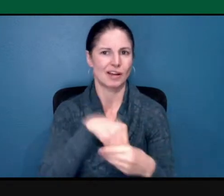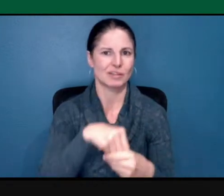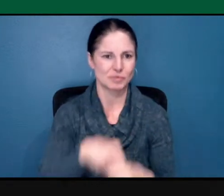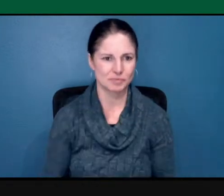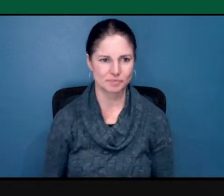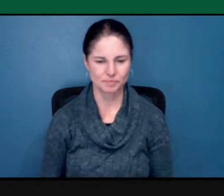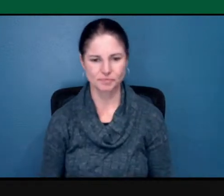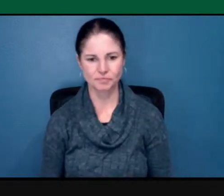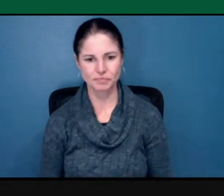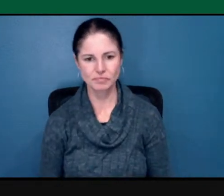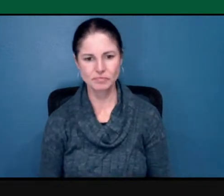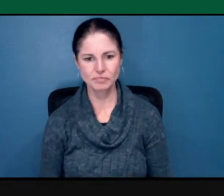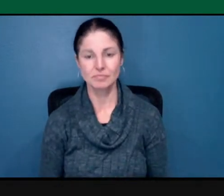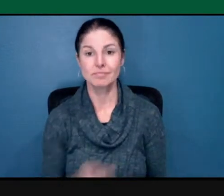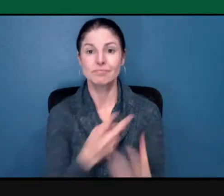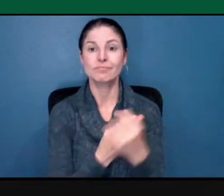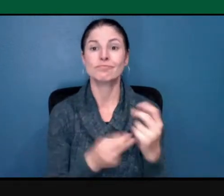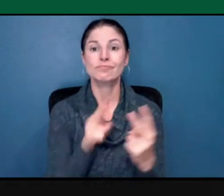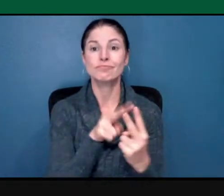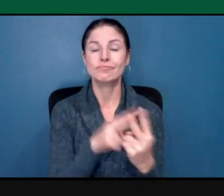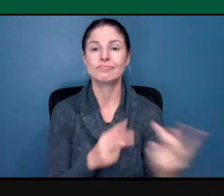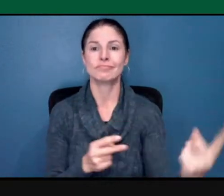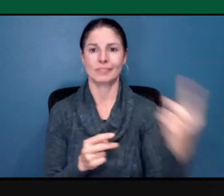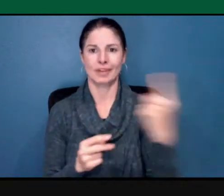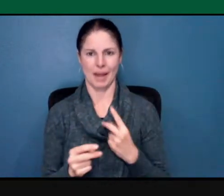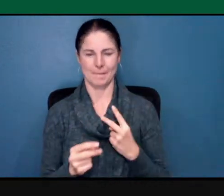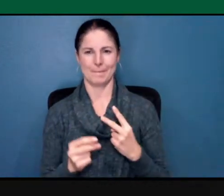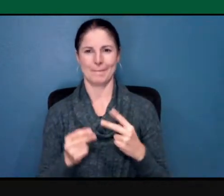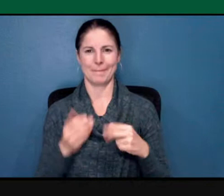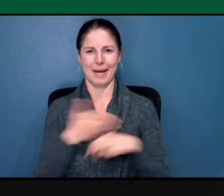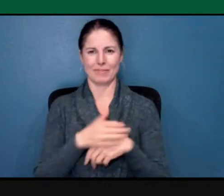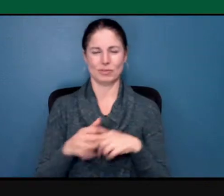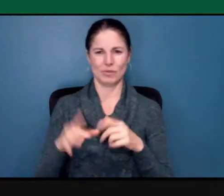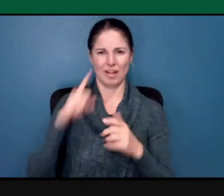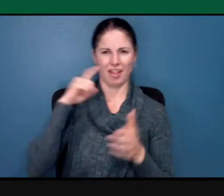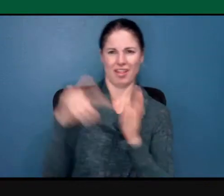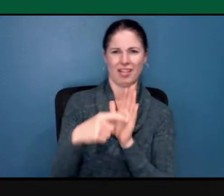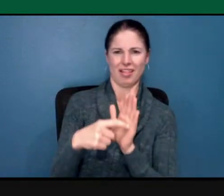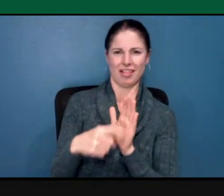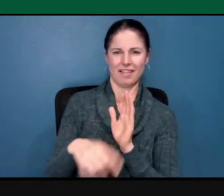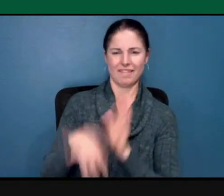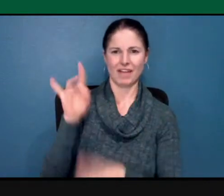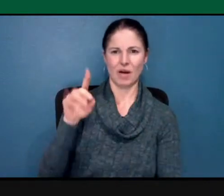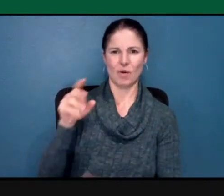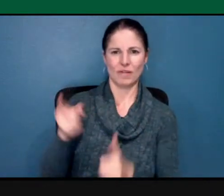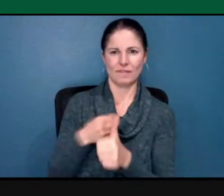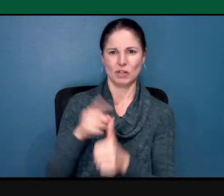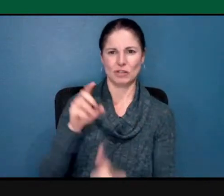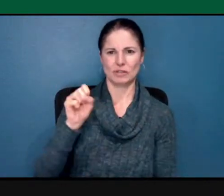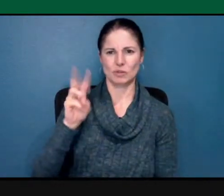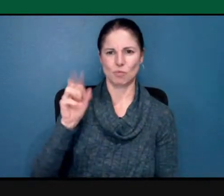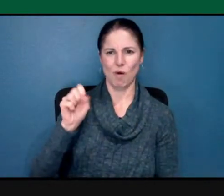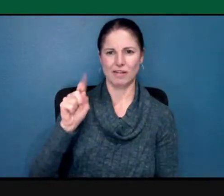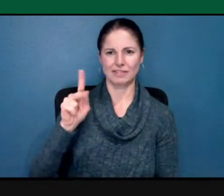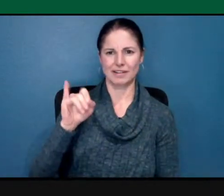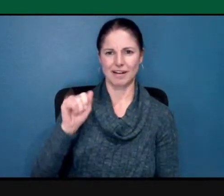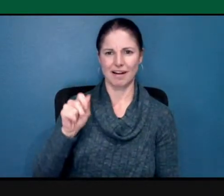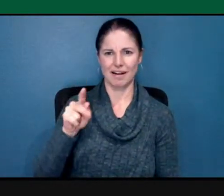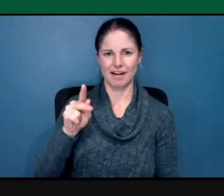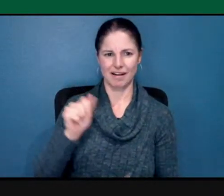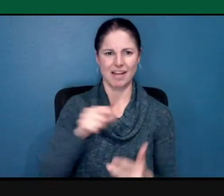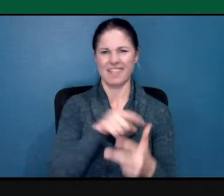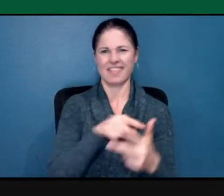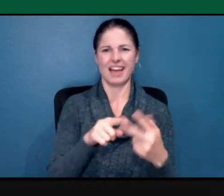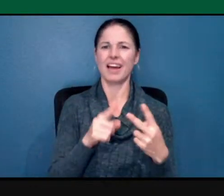Both came to campus after the first swastikas were found and have remained engaged with the university since. We